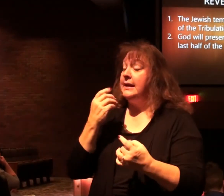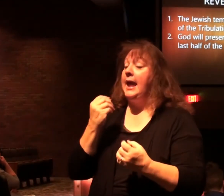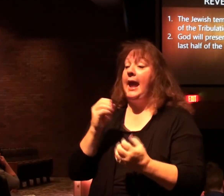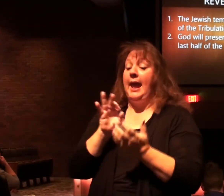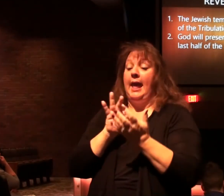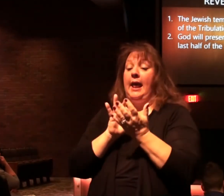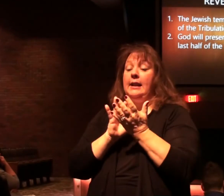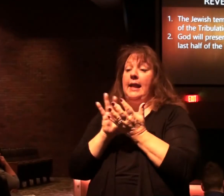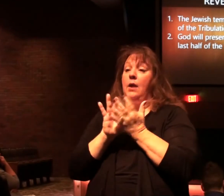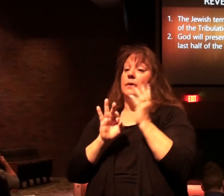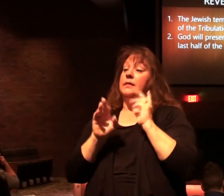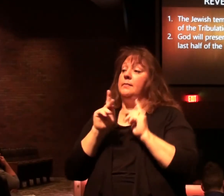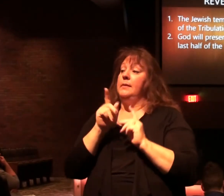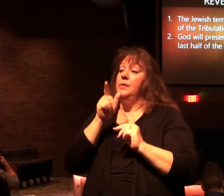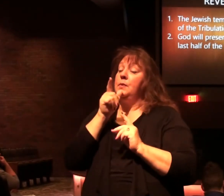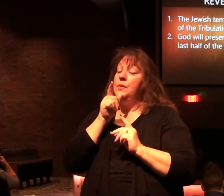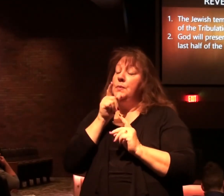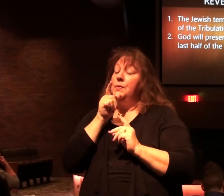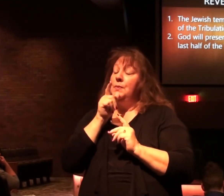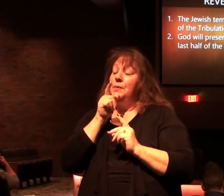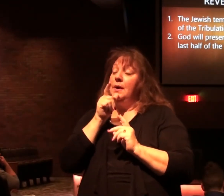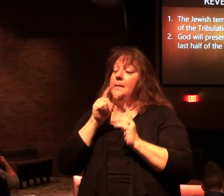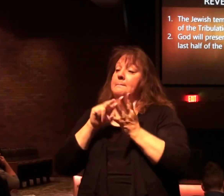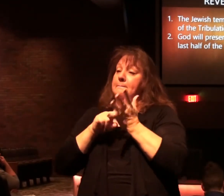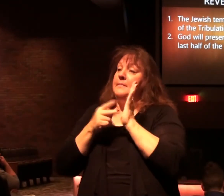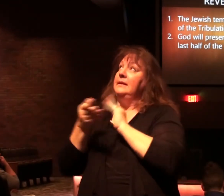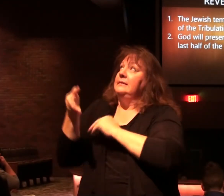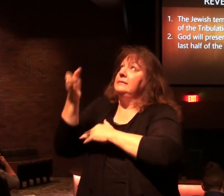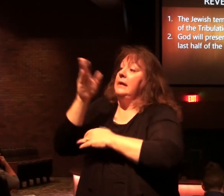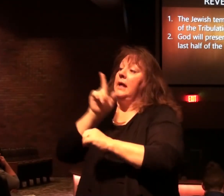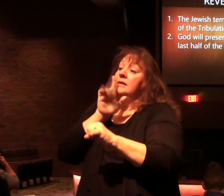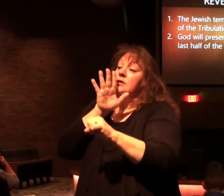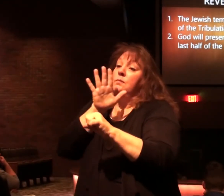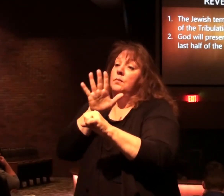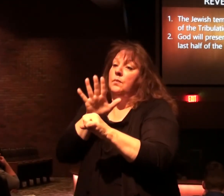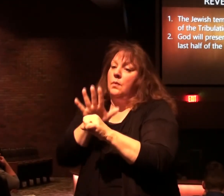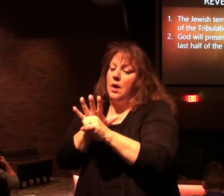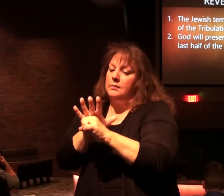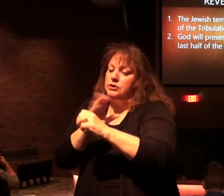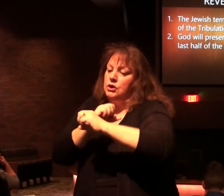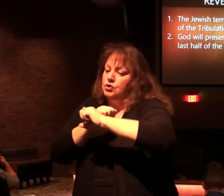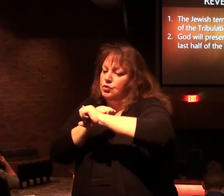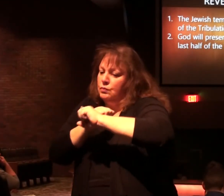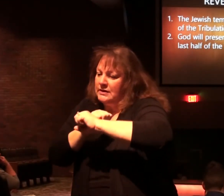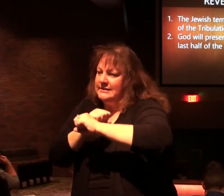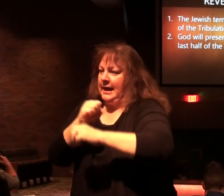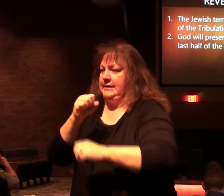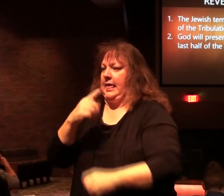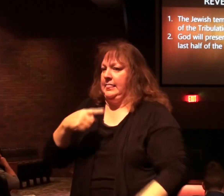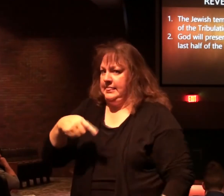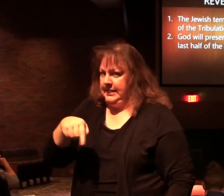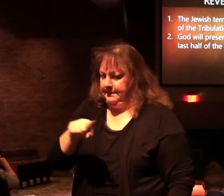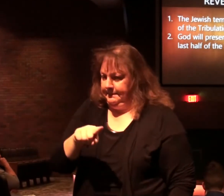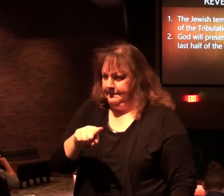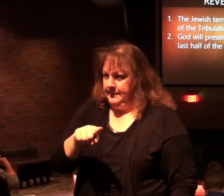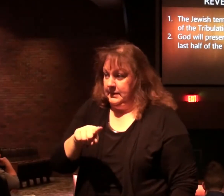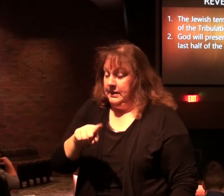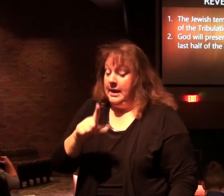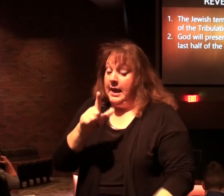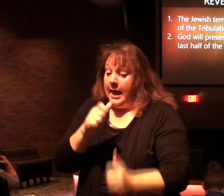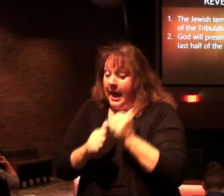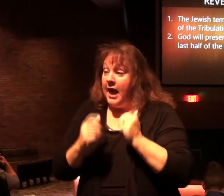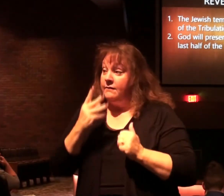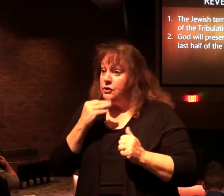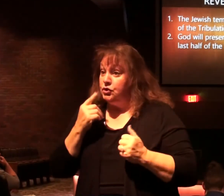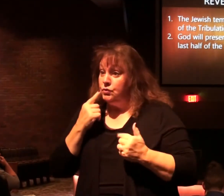people who worship in here, the Jews, indicates God's promise of protection. And there's a guarantee that every